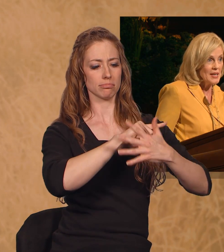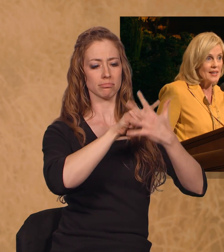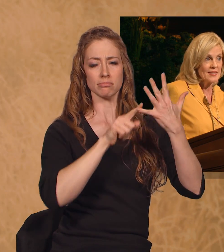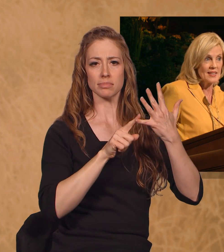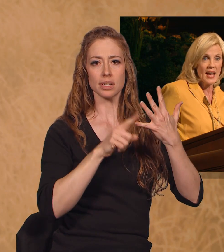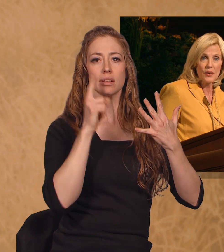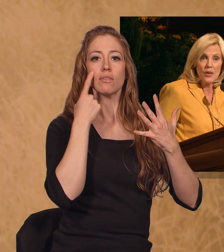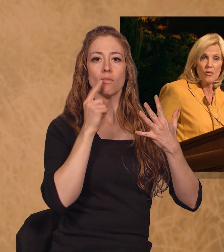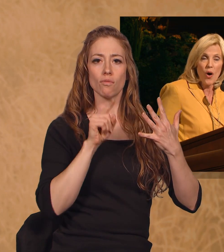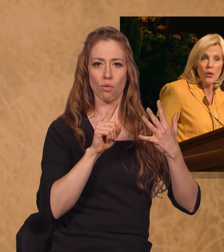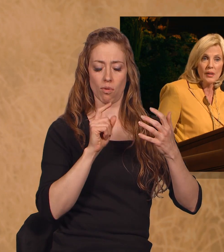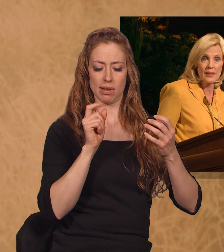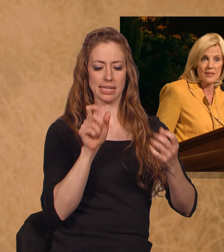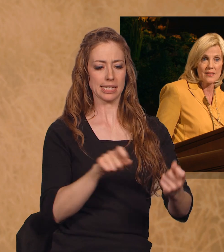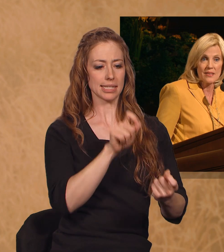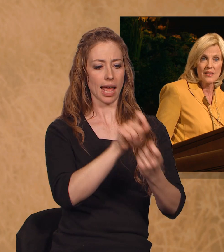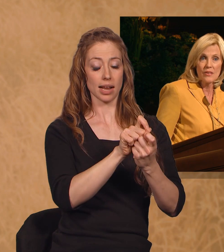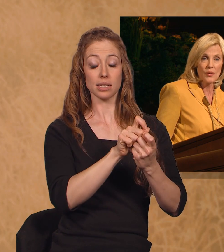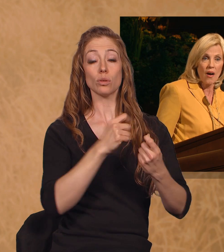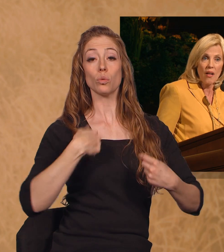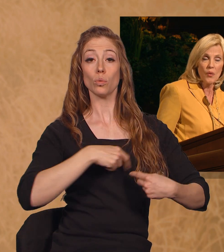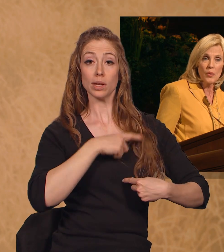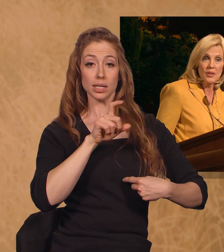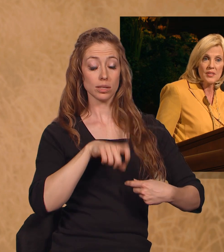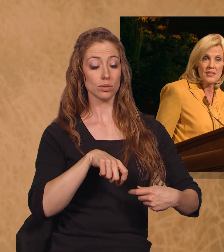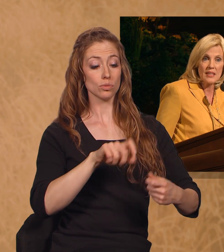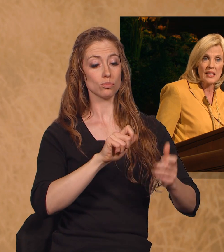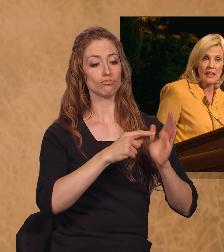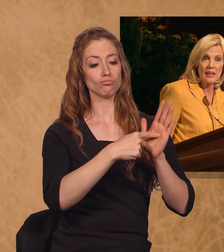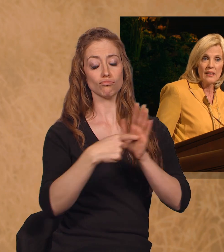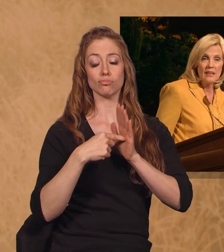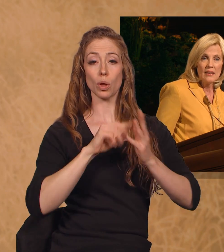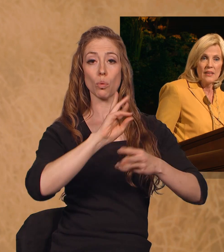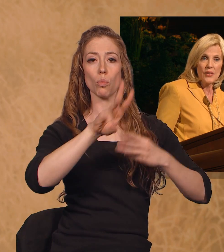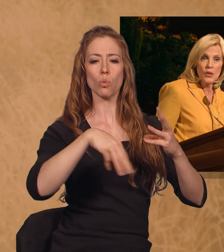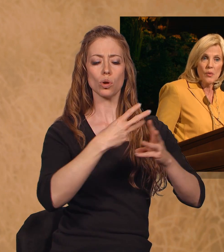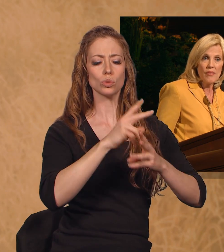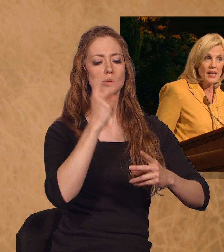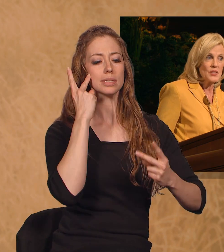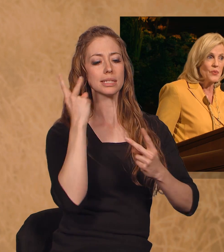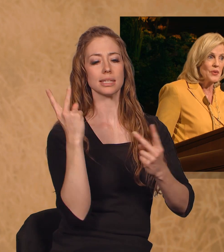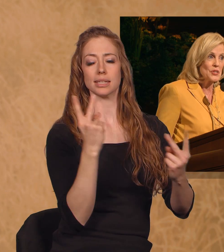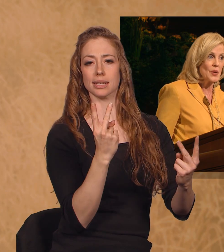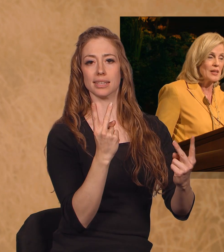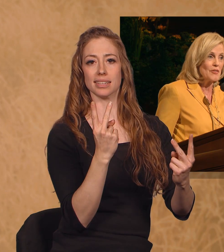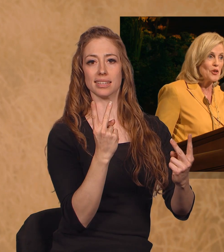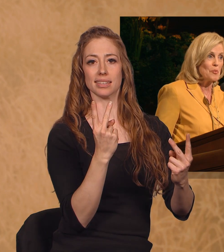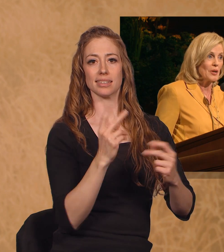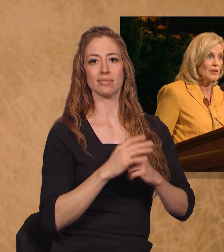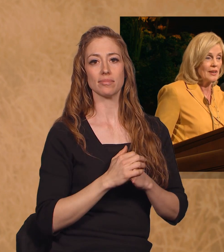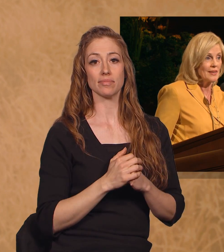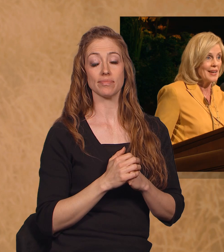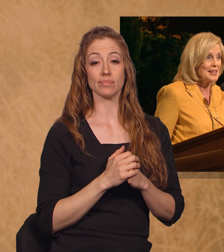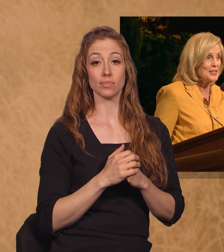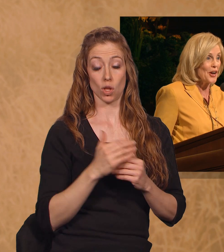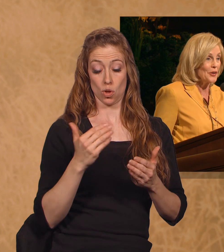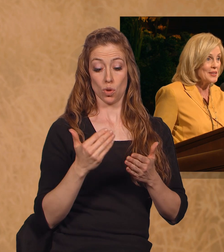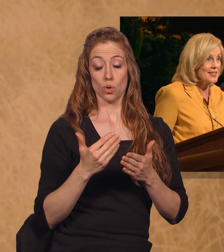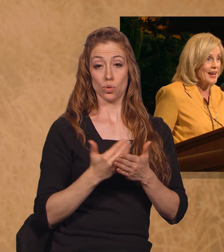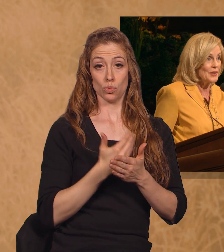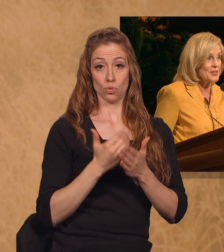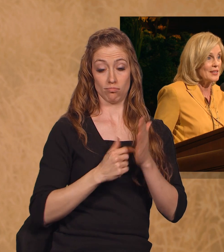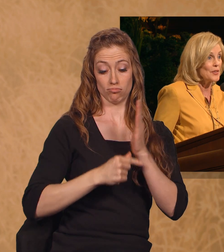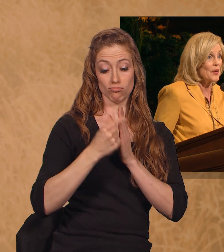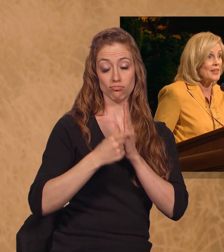are to be a standard of holiness for all the world to see. The new revised For the Strength of Youth booklet contains not